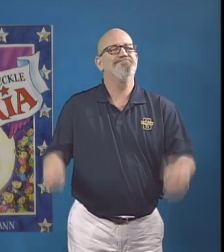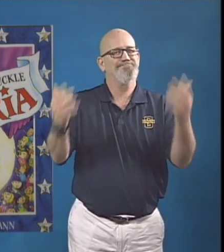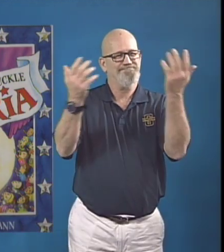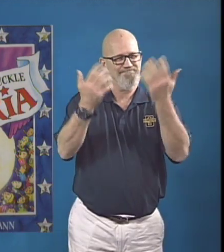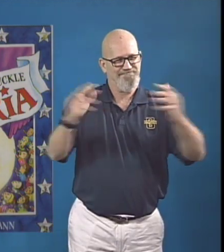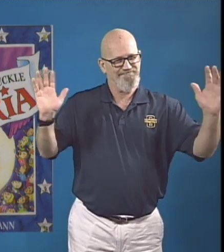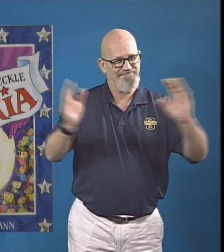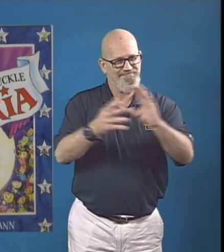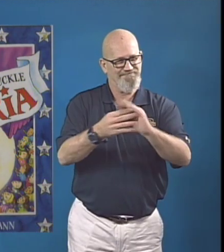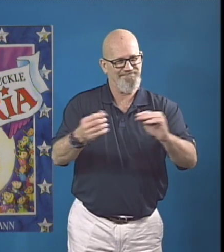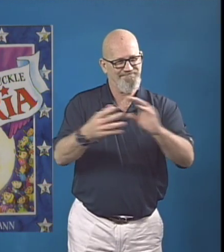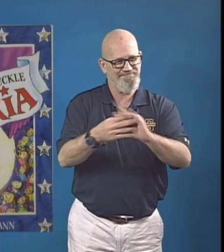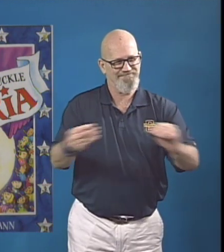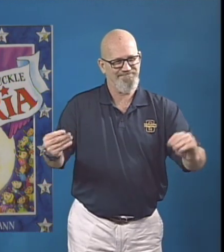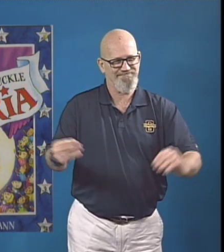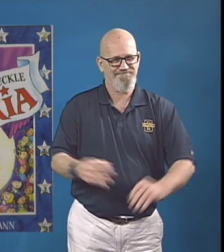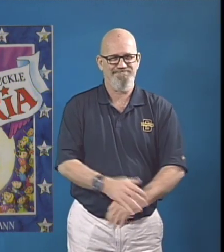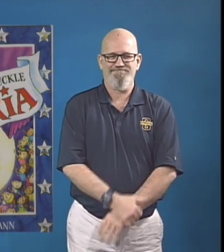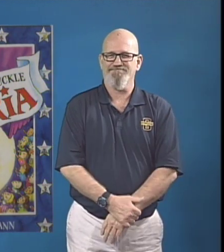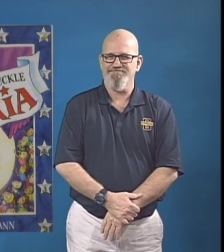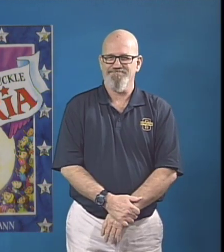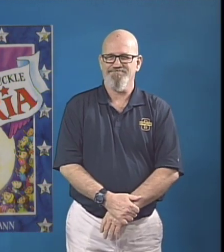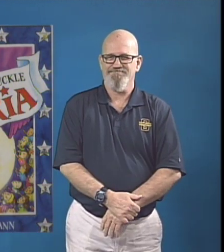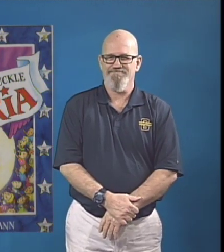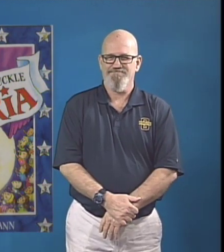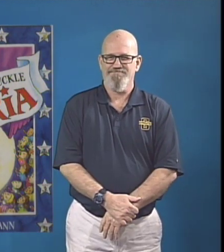And that's the end of the story. week.-pomber. close If it you.